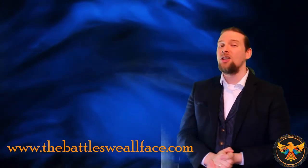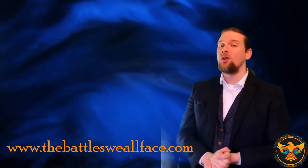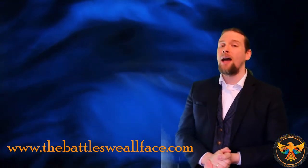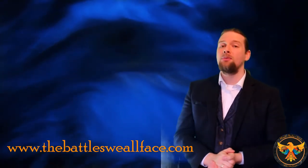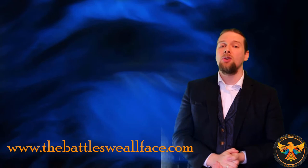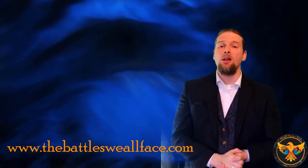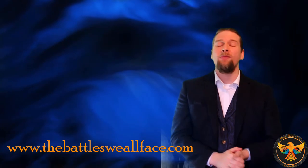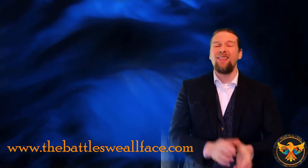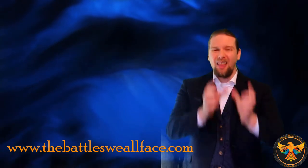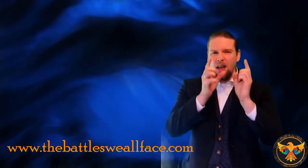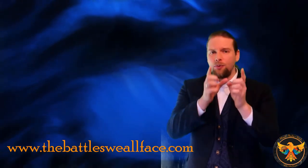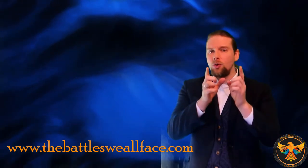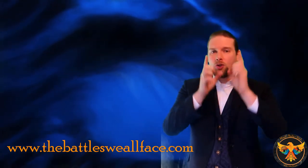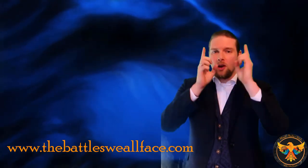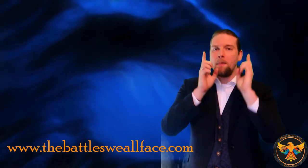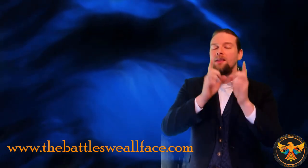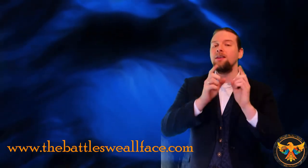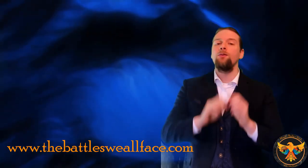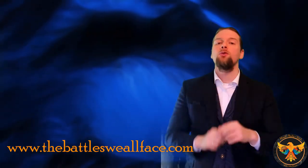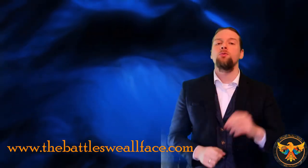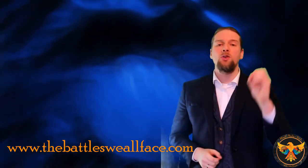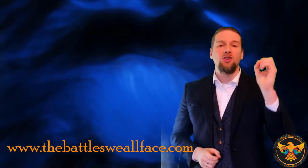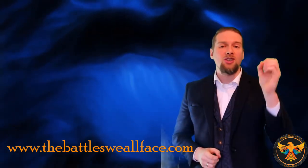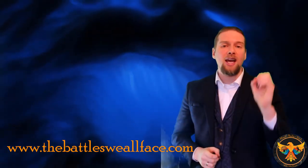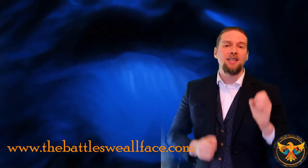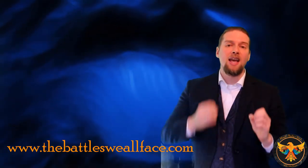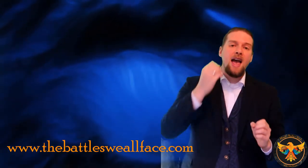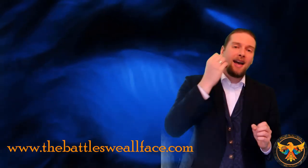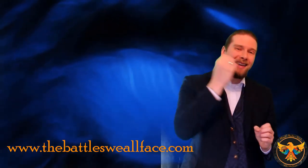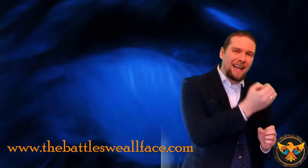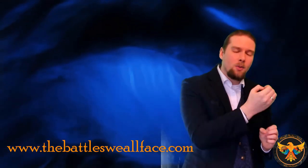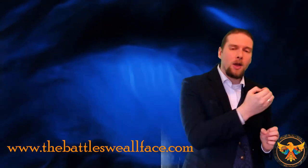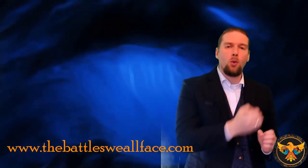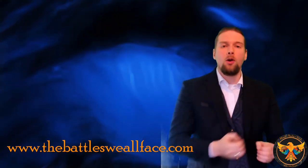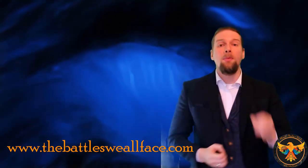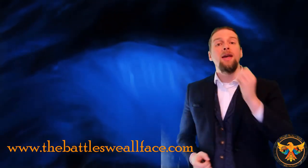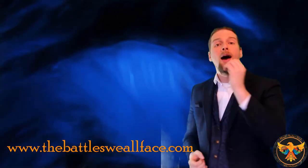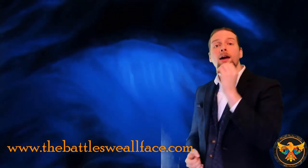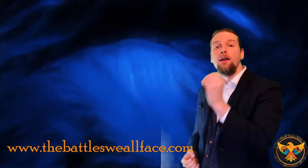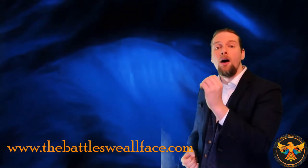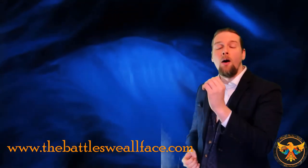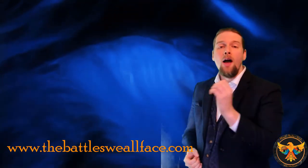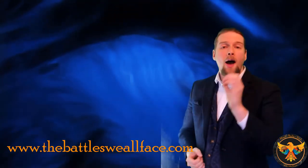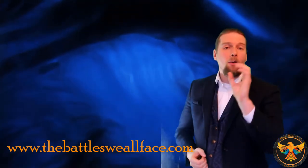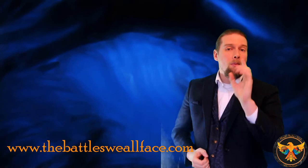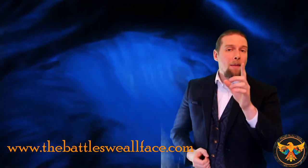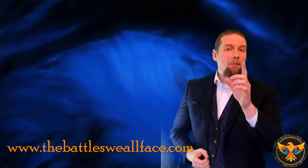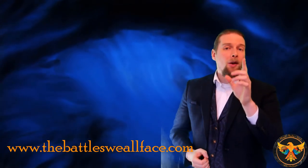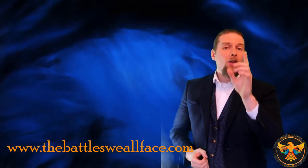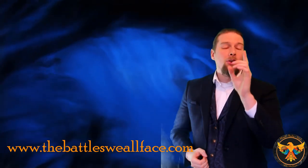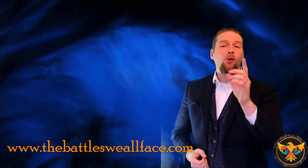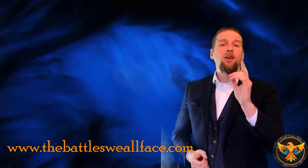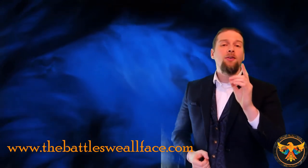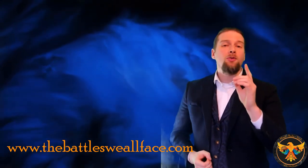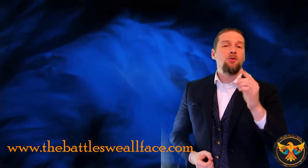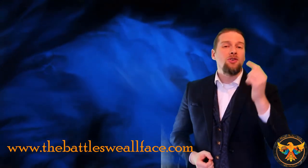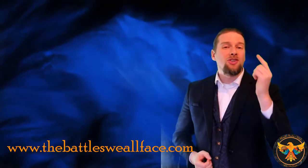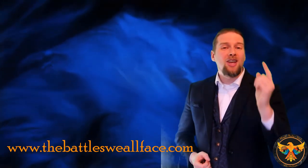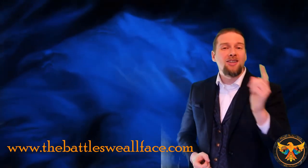think you're going to absolutely love. And life coaching can make the difference between success and getting where you want to be and not. And remember, the only difference between success